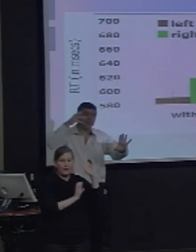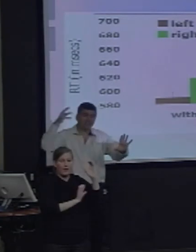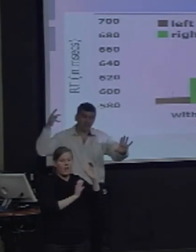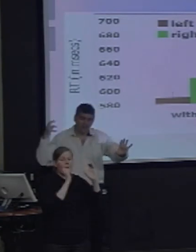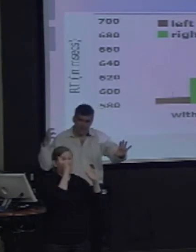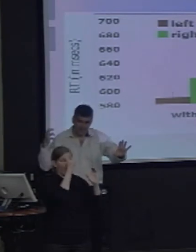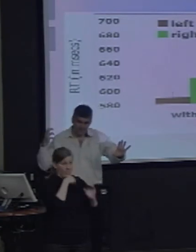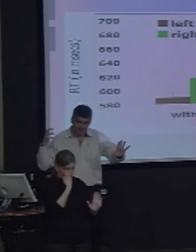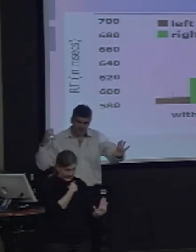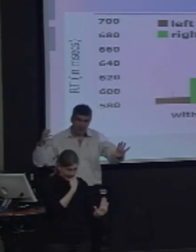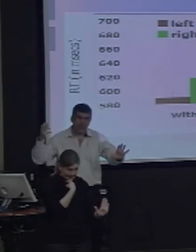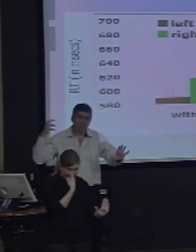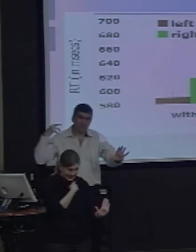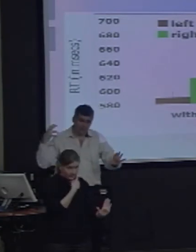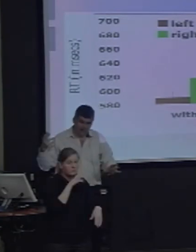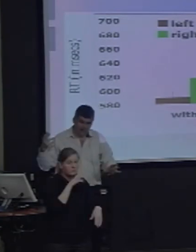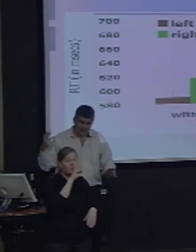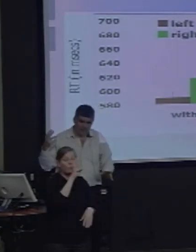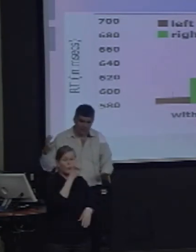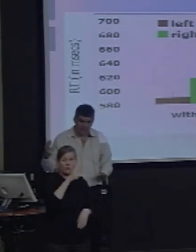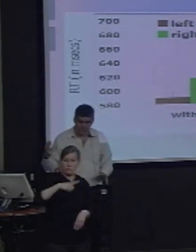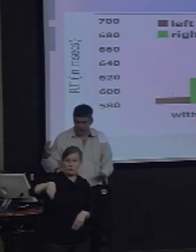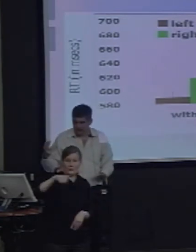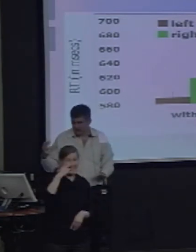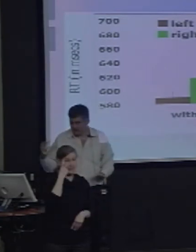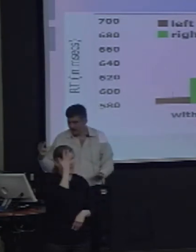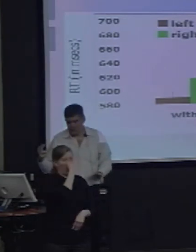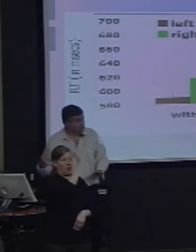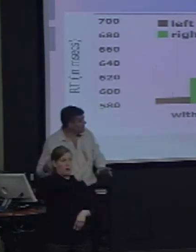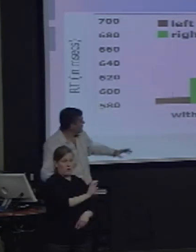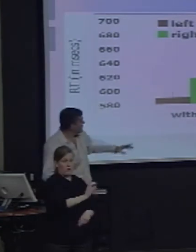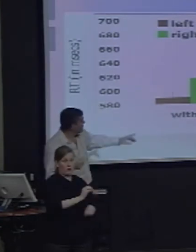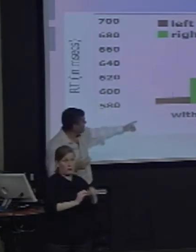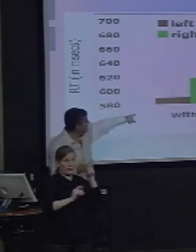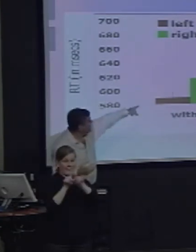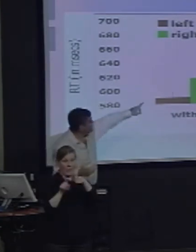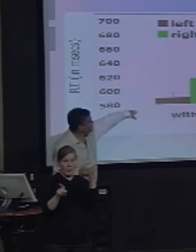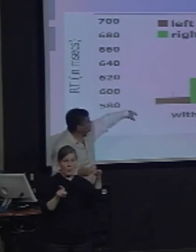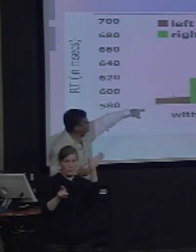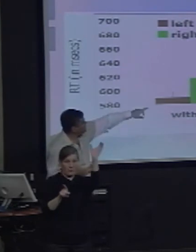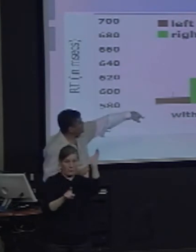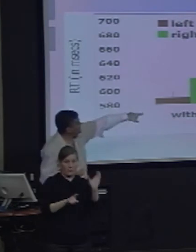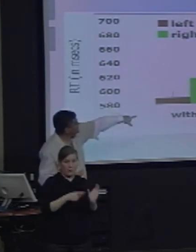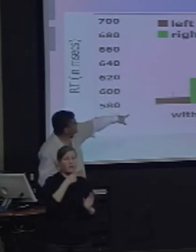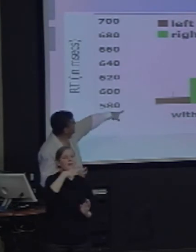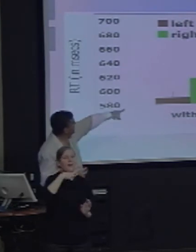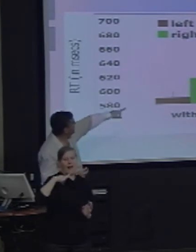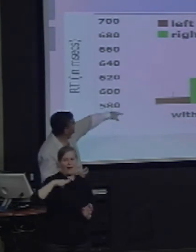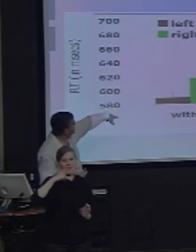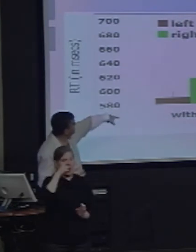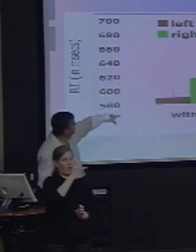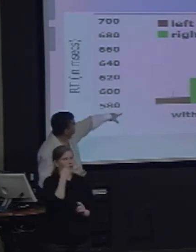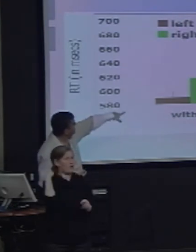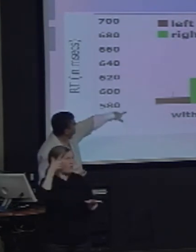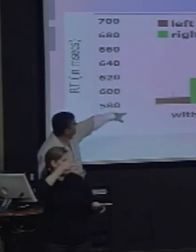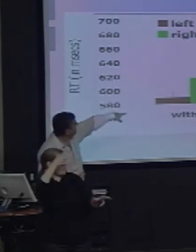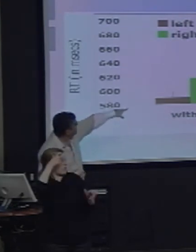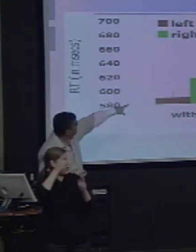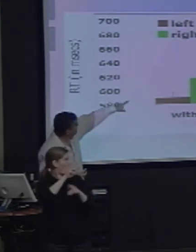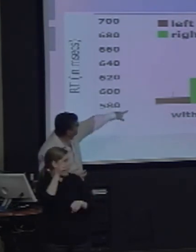projects to the right hemisphere. They show an advantage for faces. So you can see the difference between these two cases.